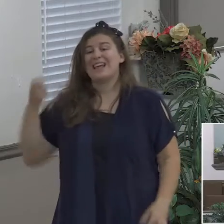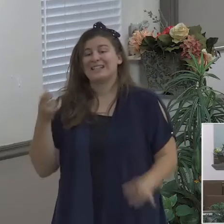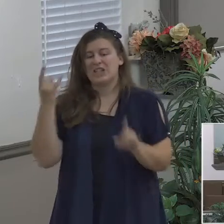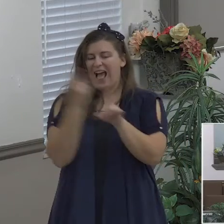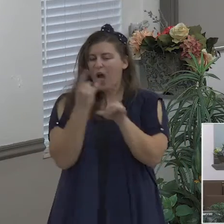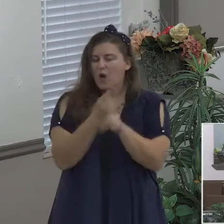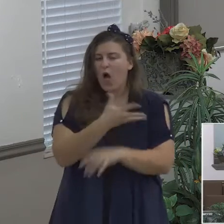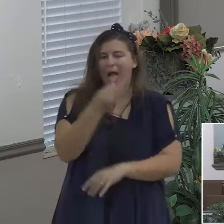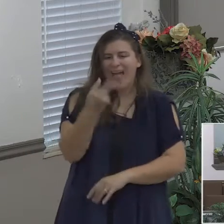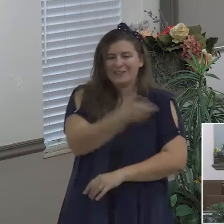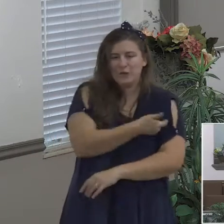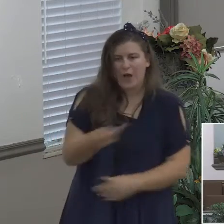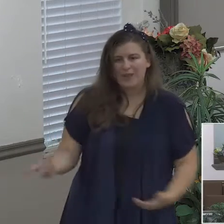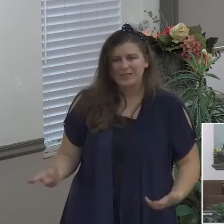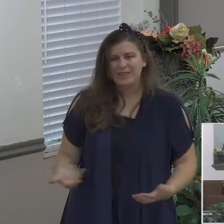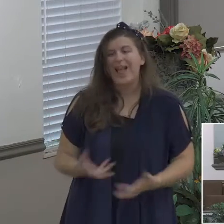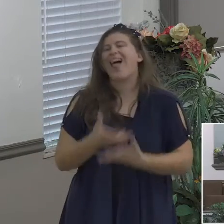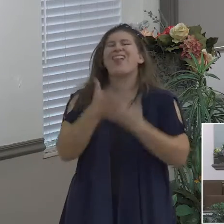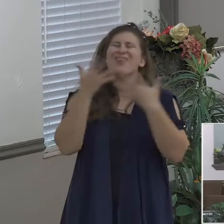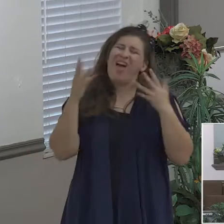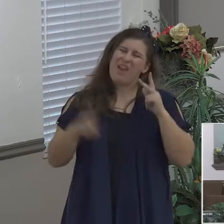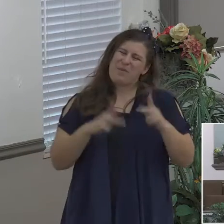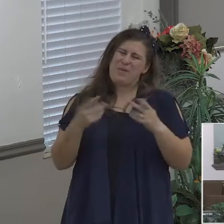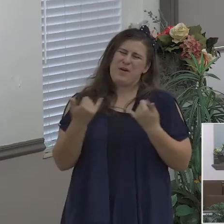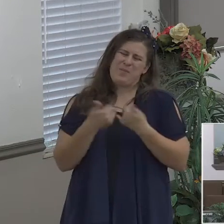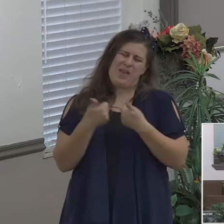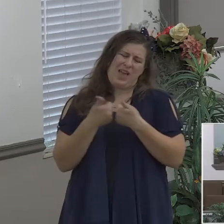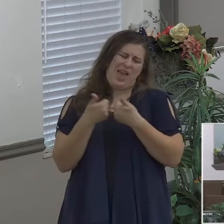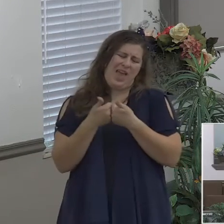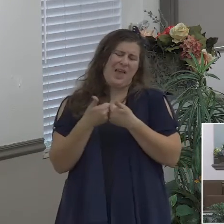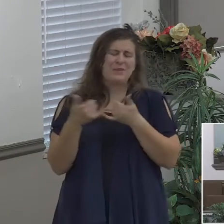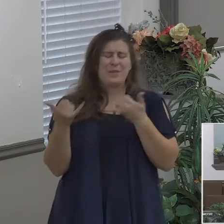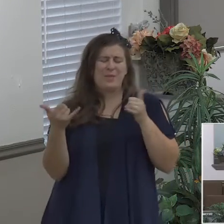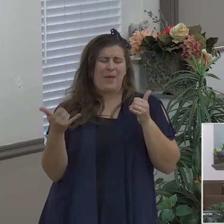oh God I really want you to and they don't really want it